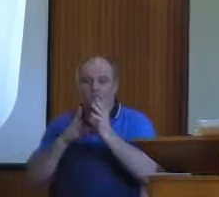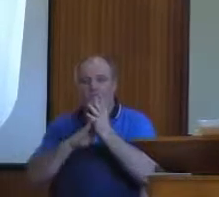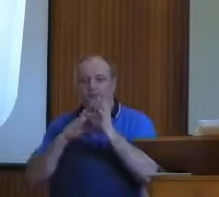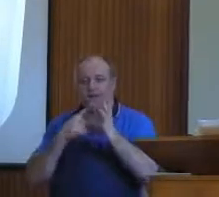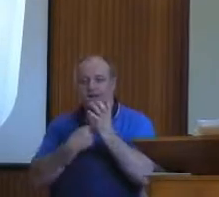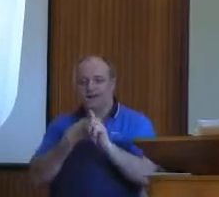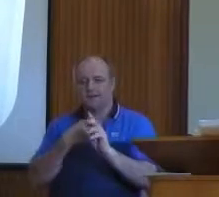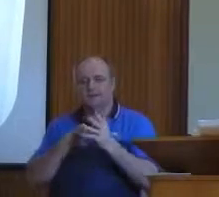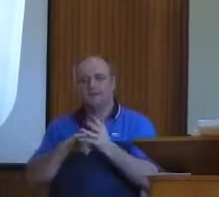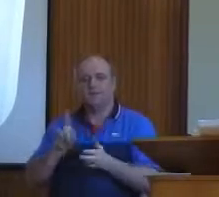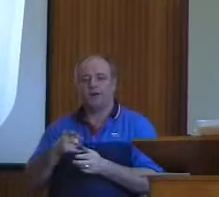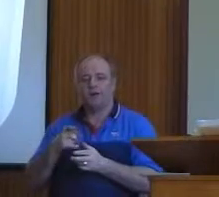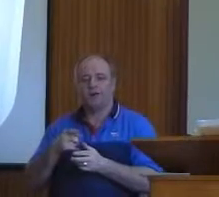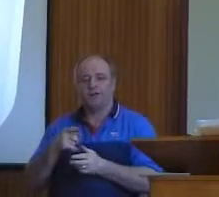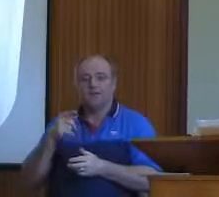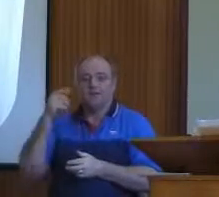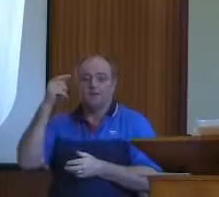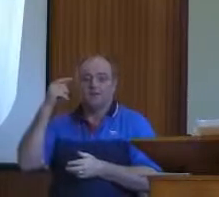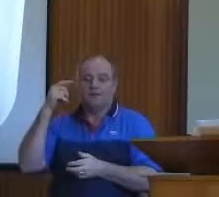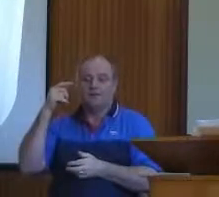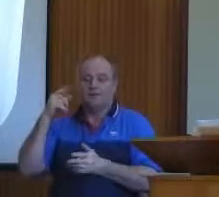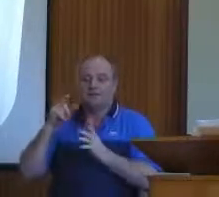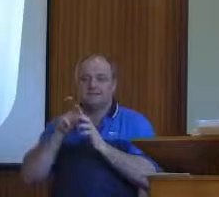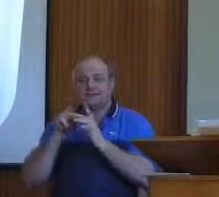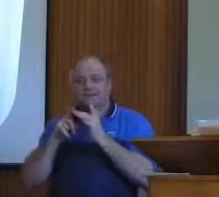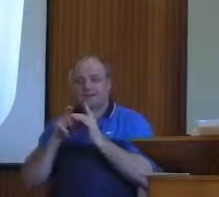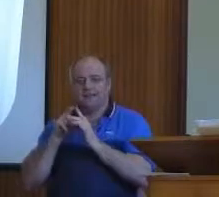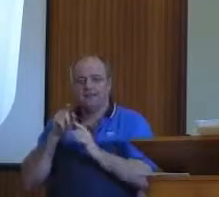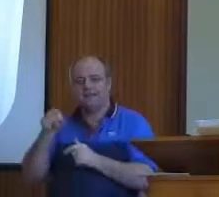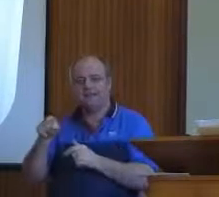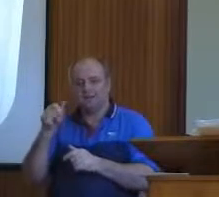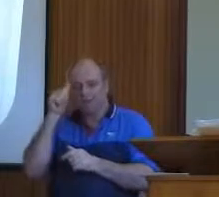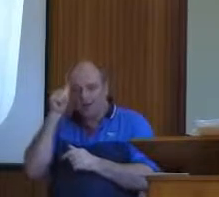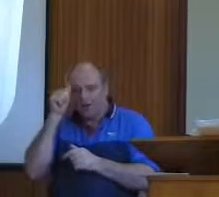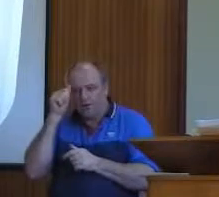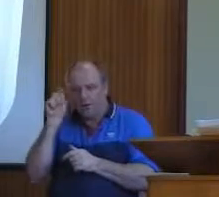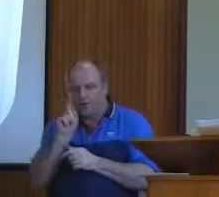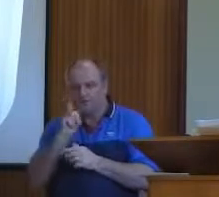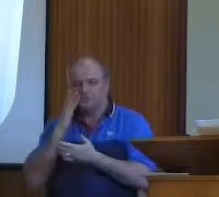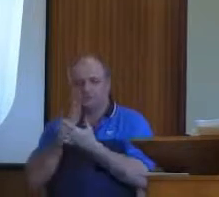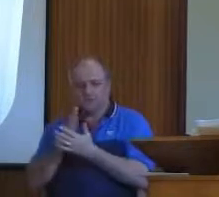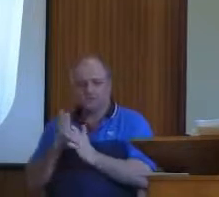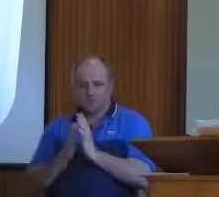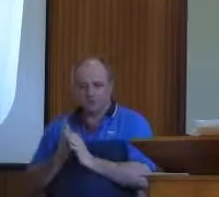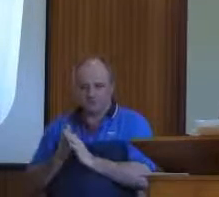Son of God, but he's also the Son of Man, was raised from the dead according to my gospel.